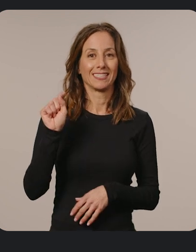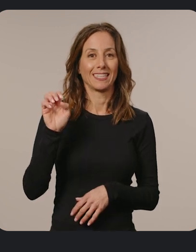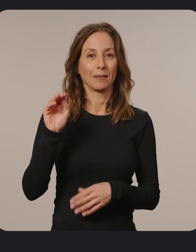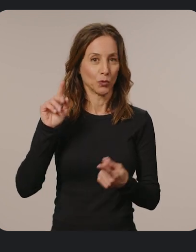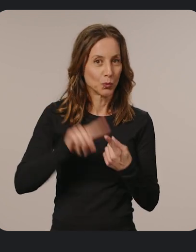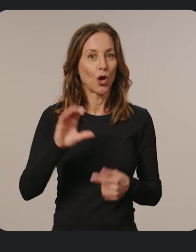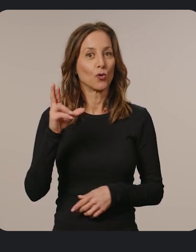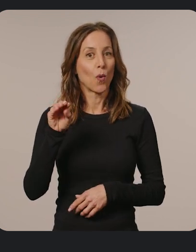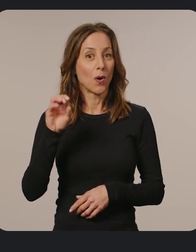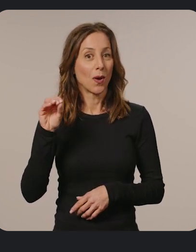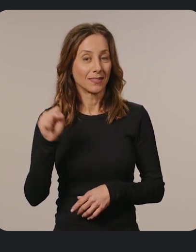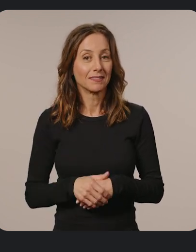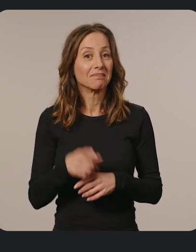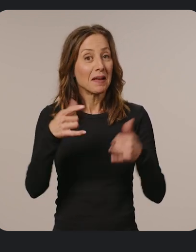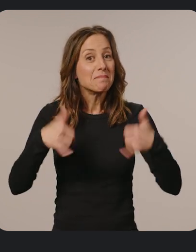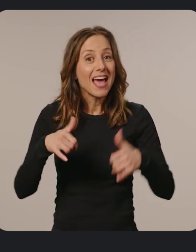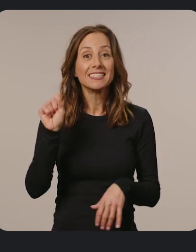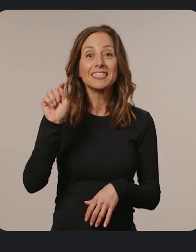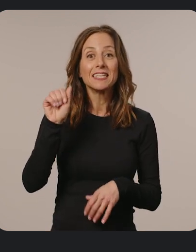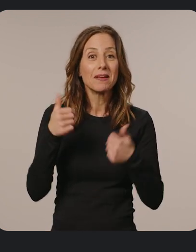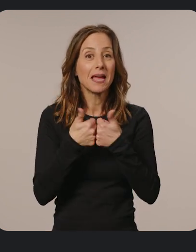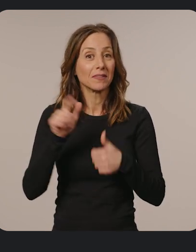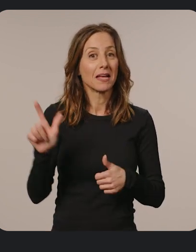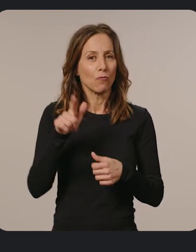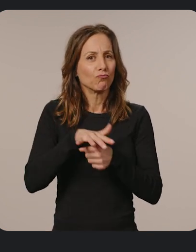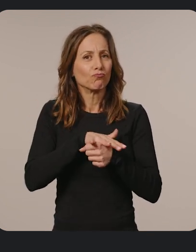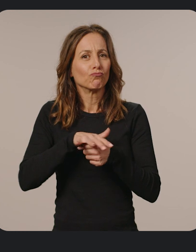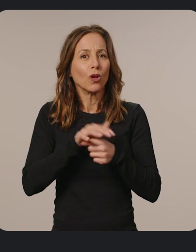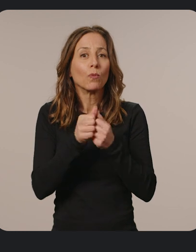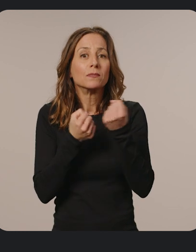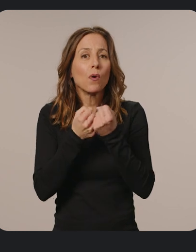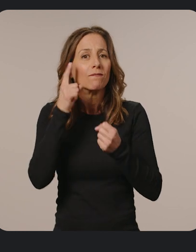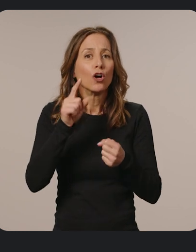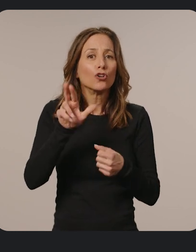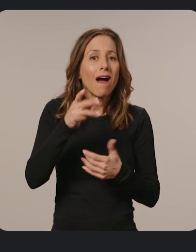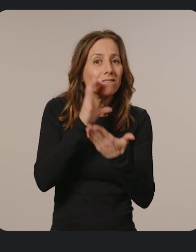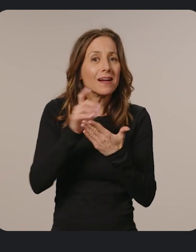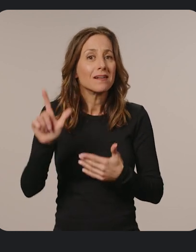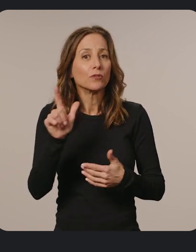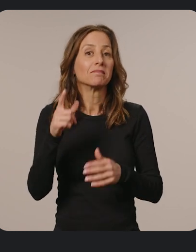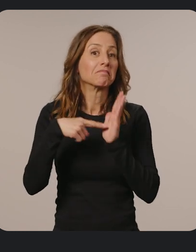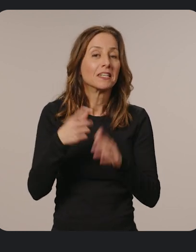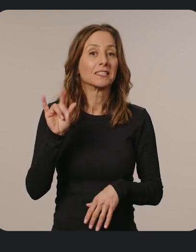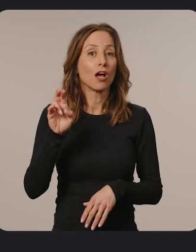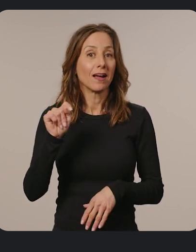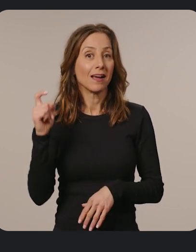to Chrome OS. Play your Steam games library locally with support for graphic libraries, such as DirectX 12 and